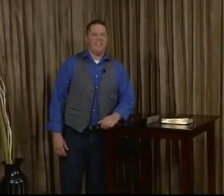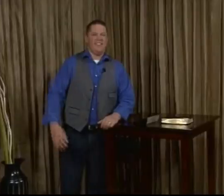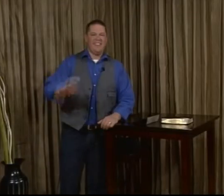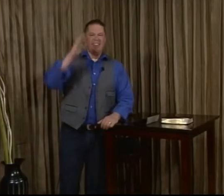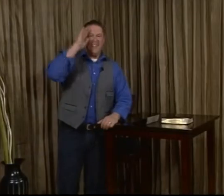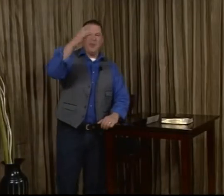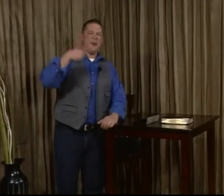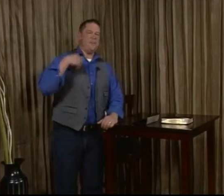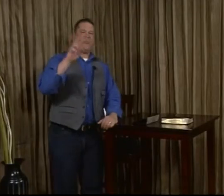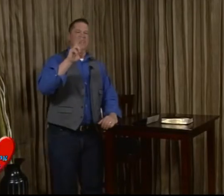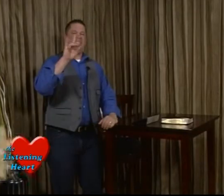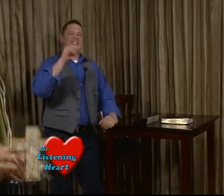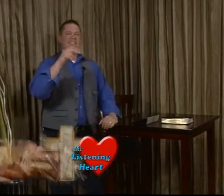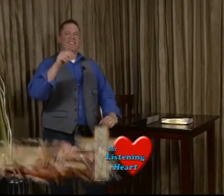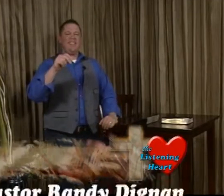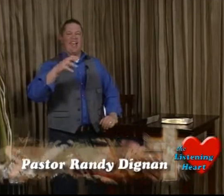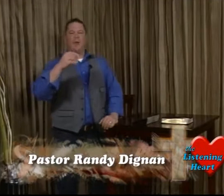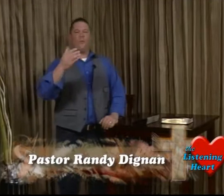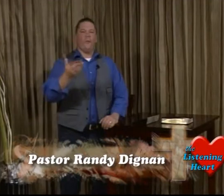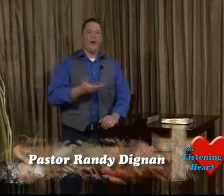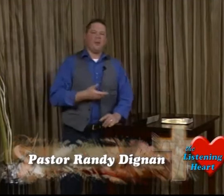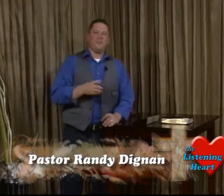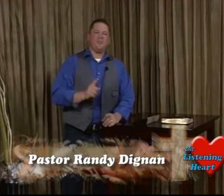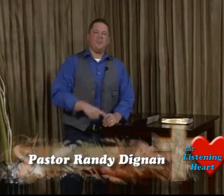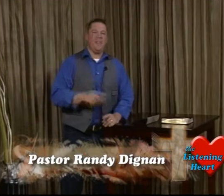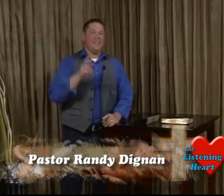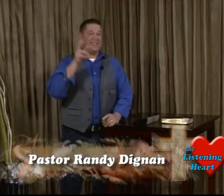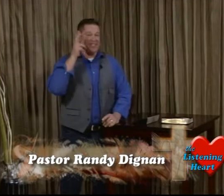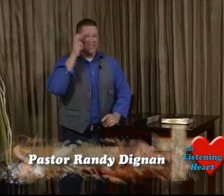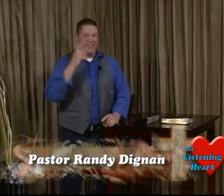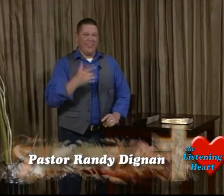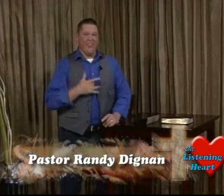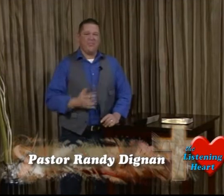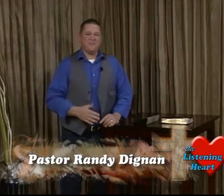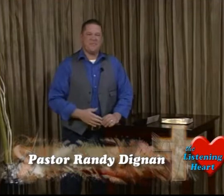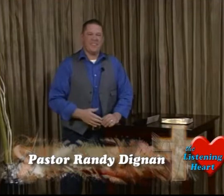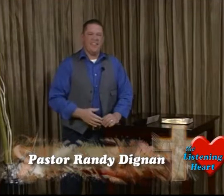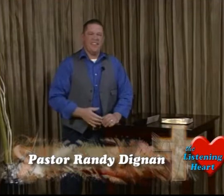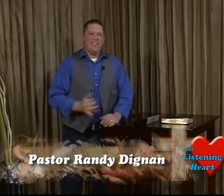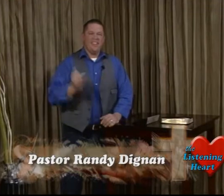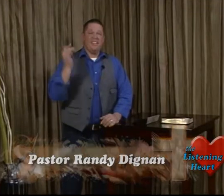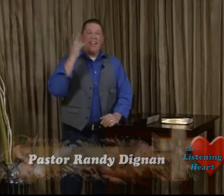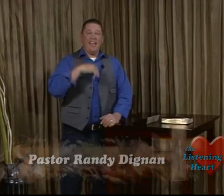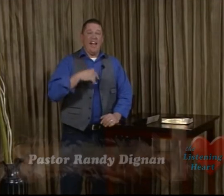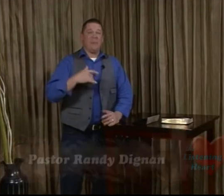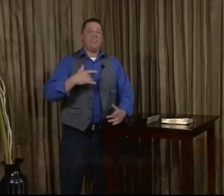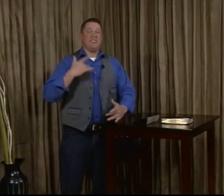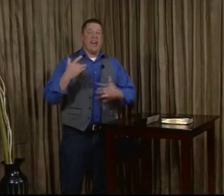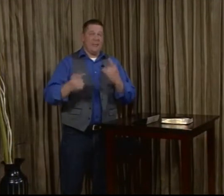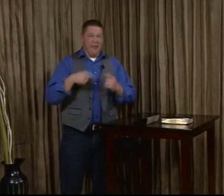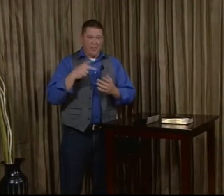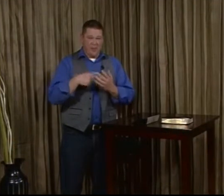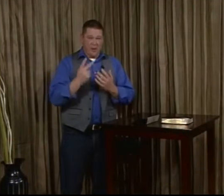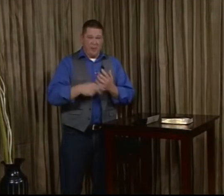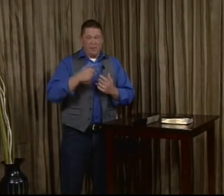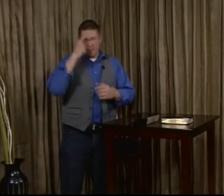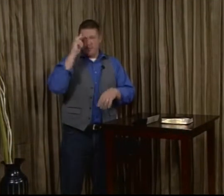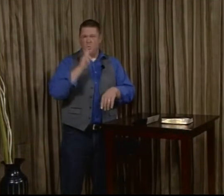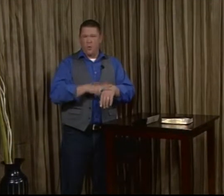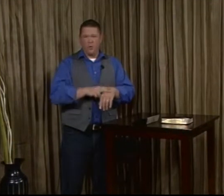Hello, I'm Randy Dignan, and welcome to The Listening Heart. Today, I'm excited about this program because, of course,